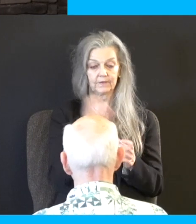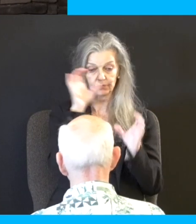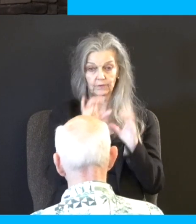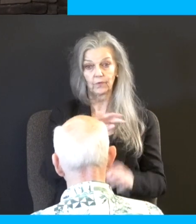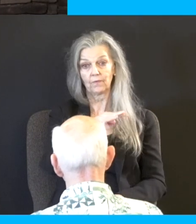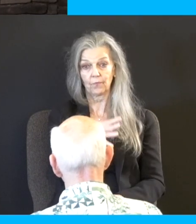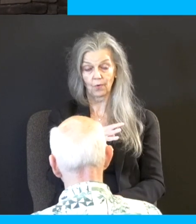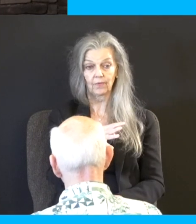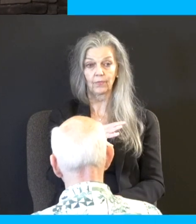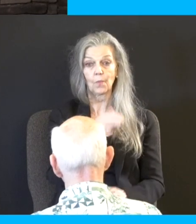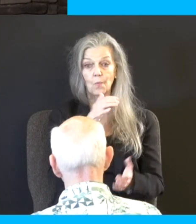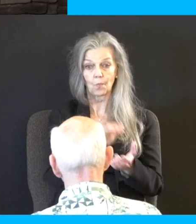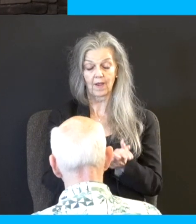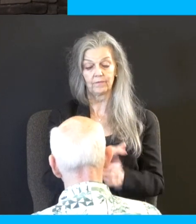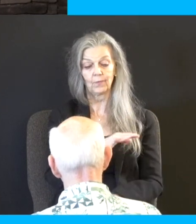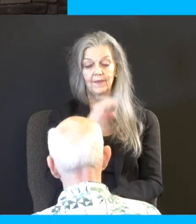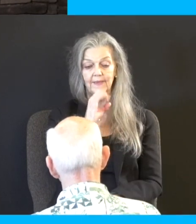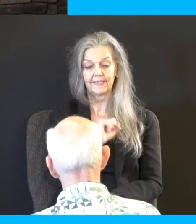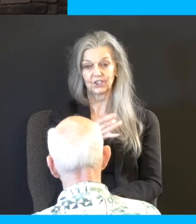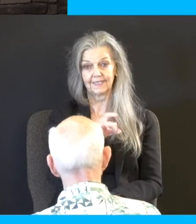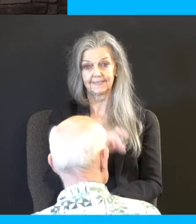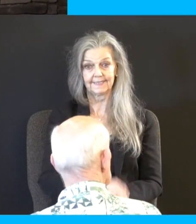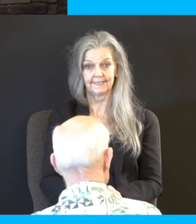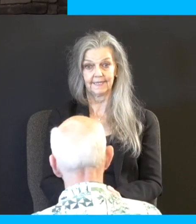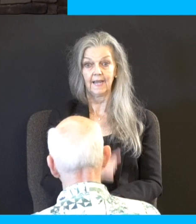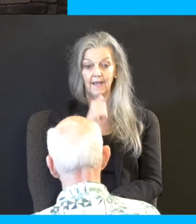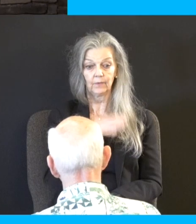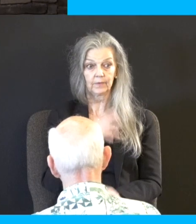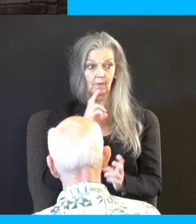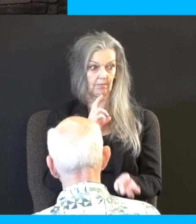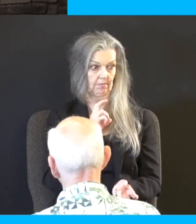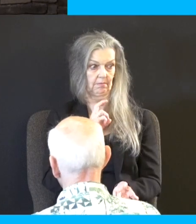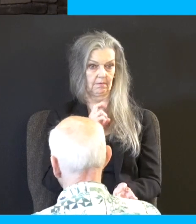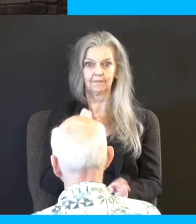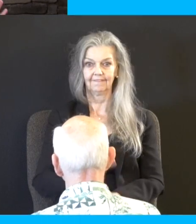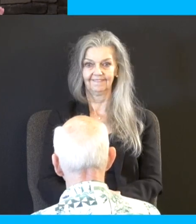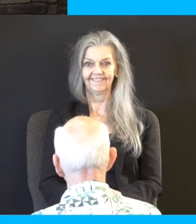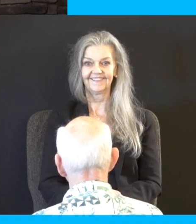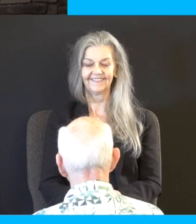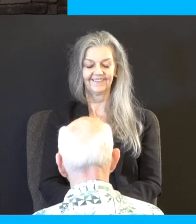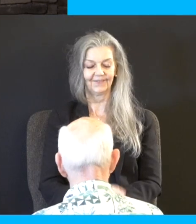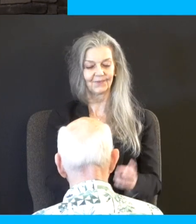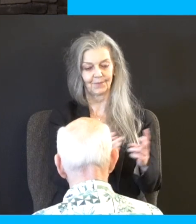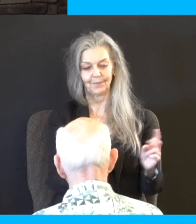preferably around the age of 18. Yeah, right. The women are like, oh, you know, and we're guests, we're guests. Middle East, stop.